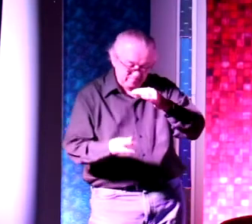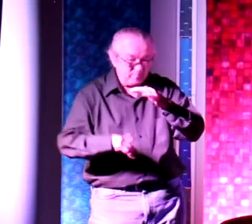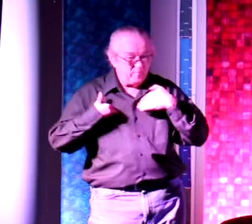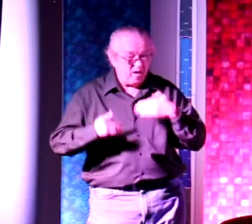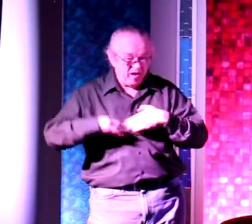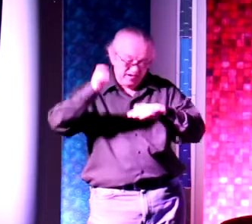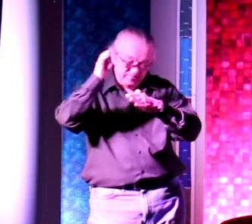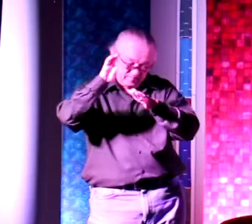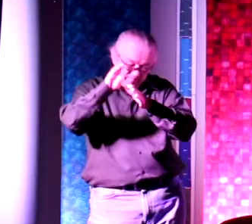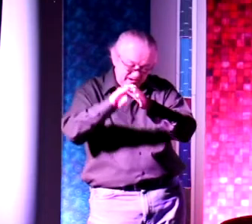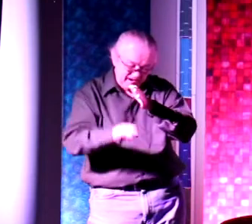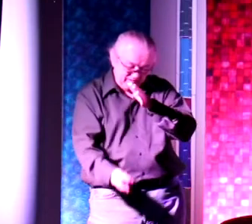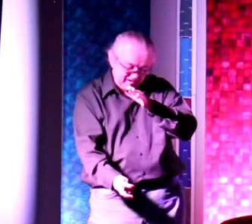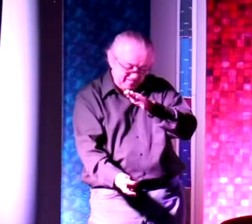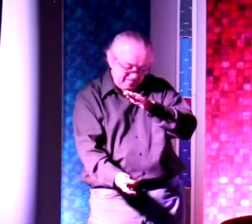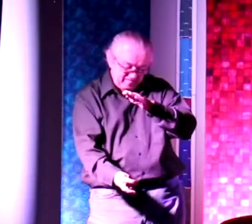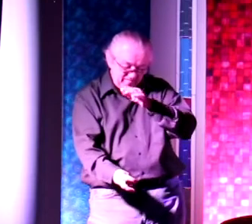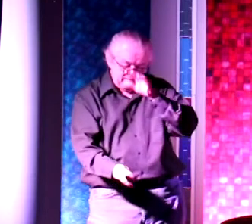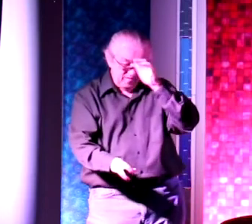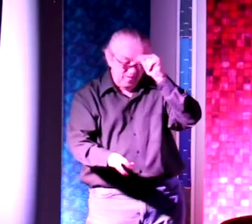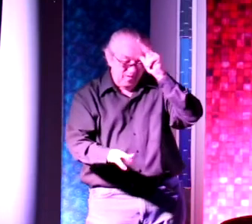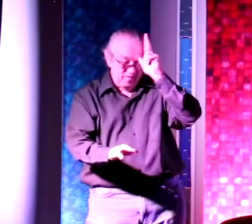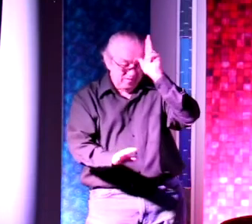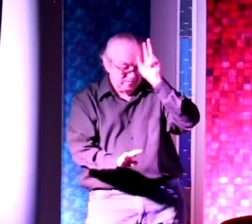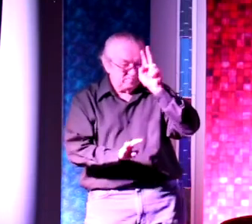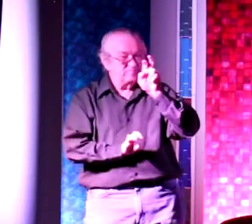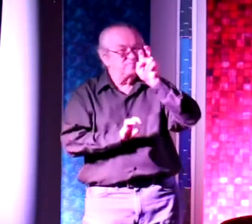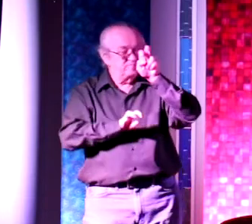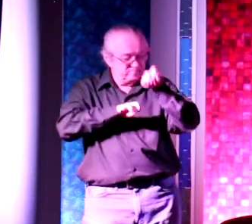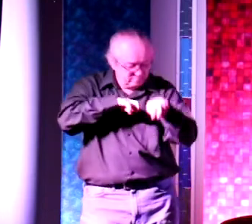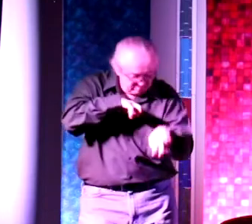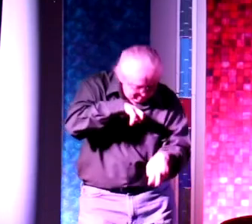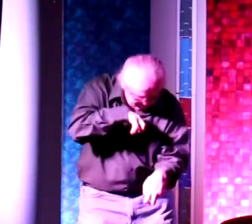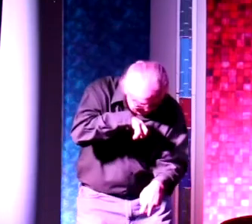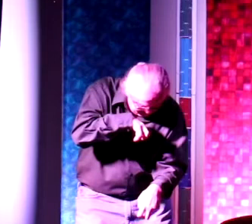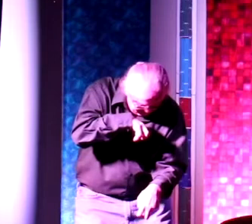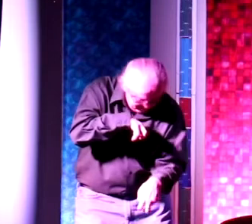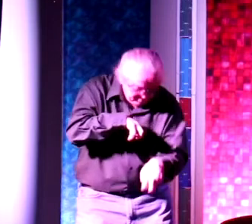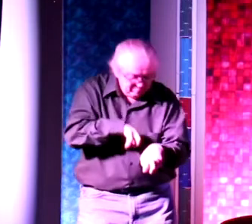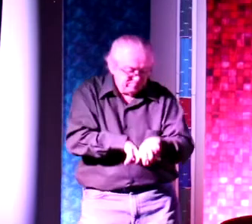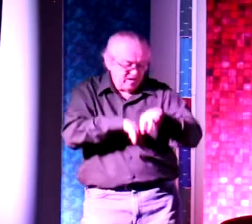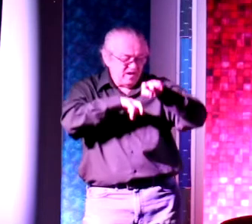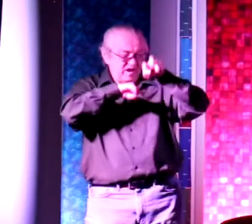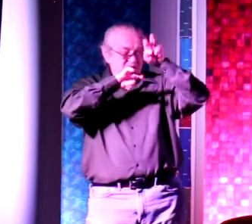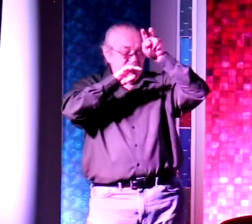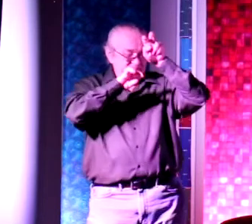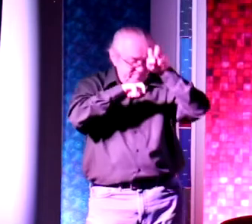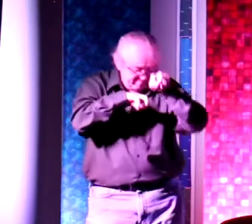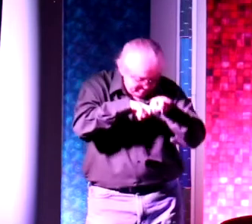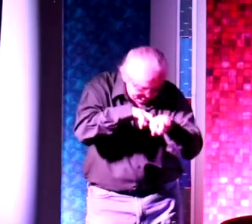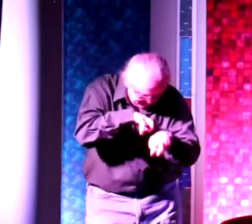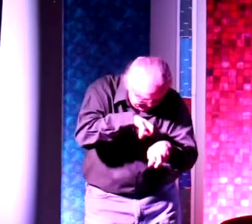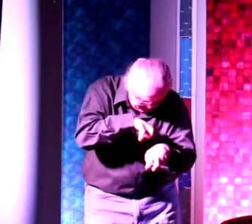up and turned and bowed and jumped and bowed and turned. And one more time,